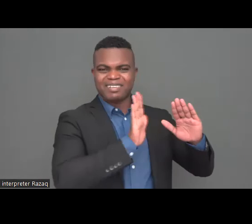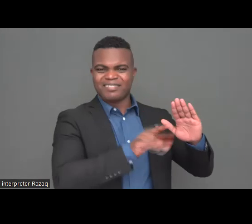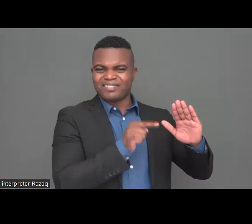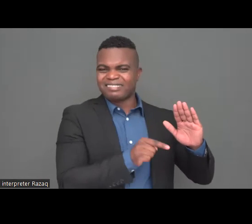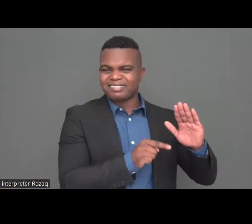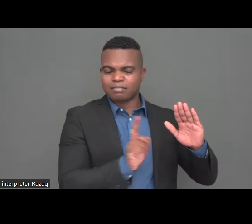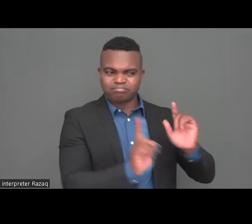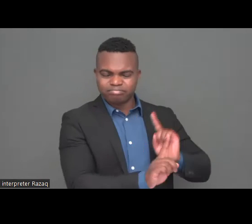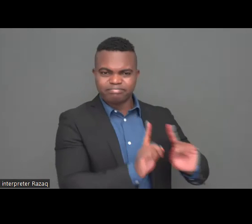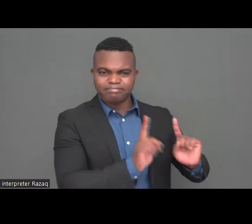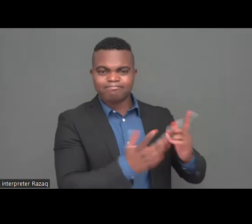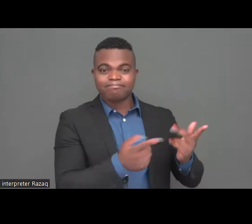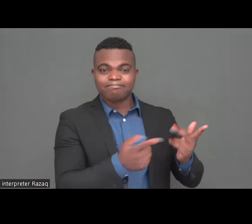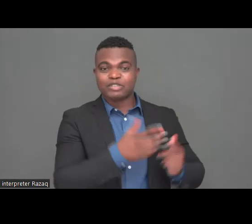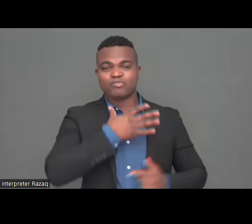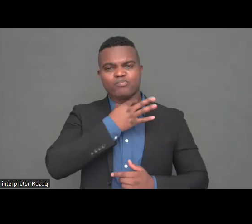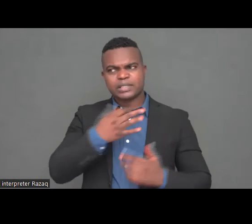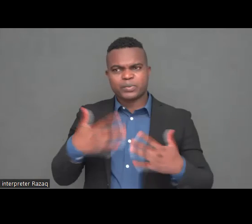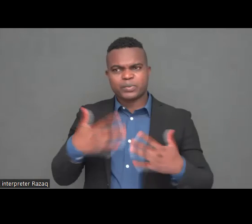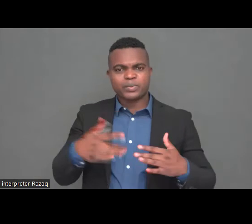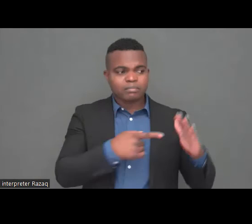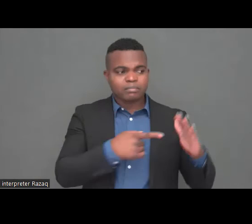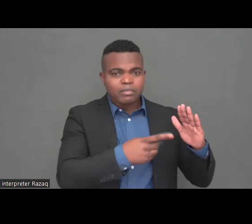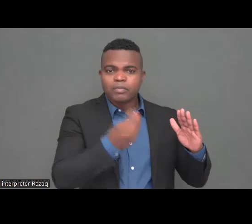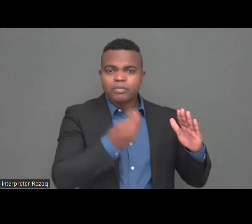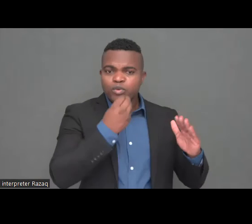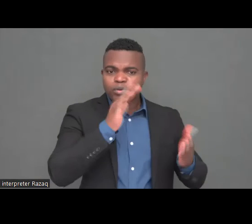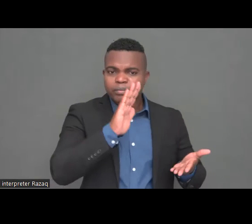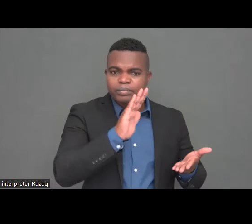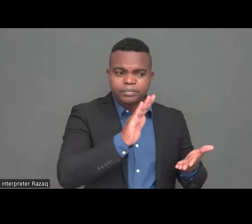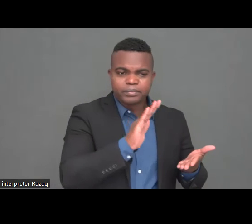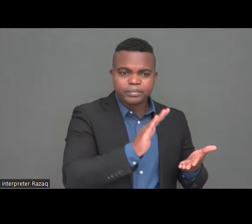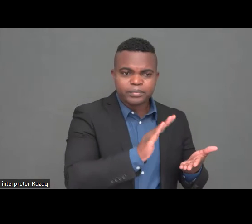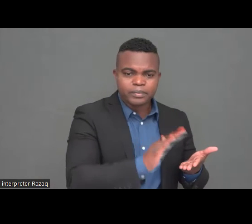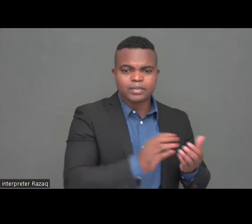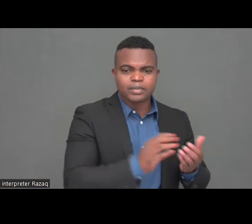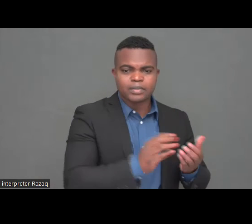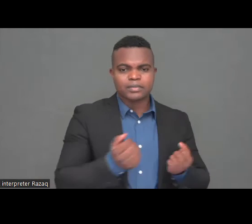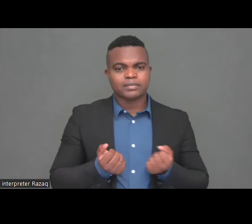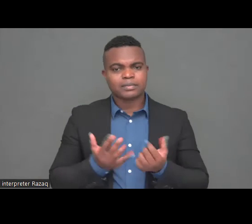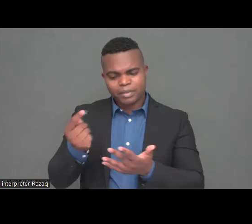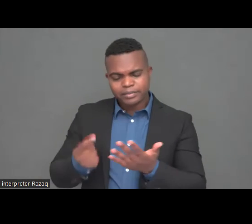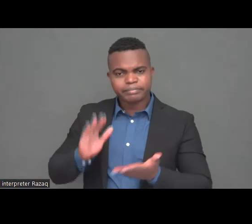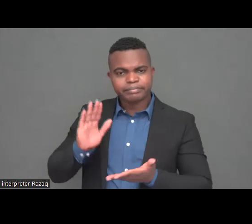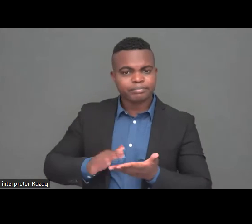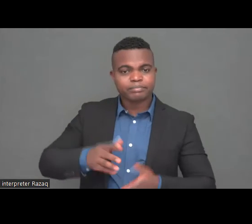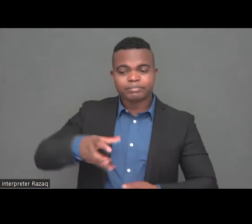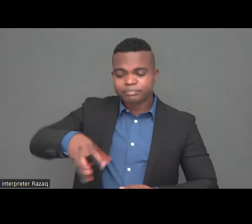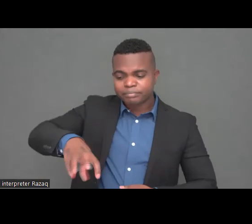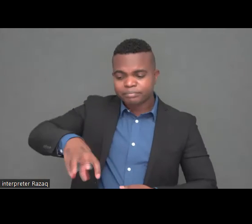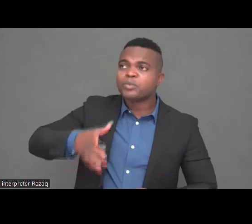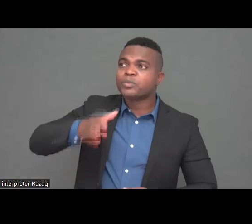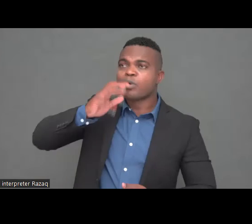areas there is urgent need to provide food water medicine and other necessary items to the